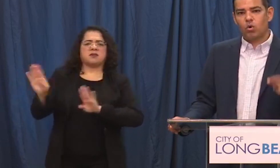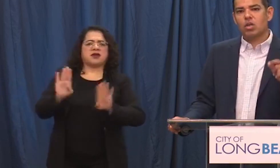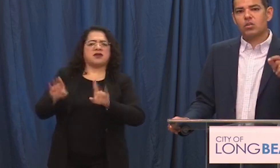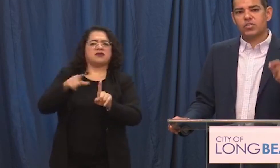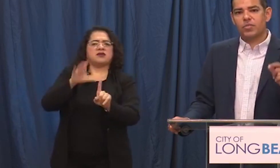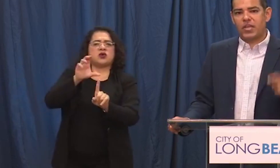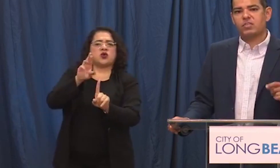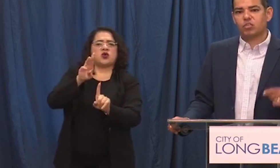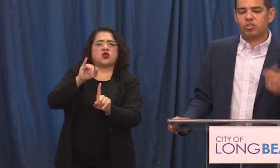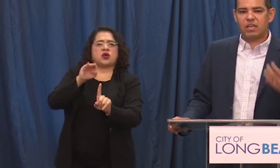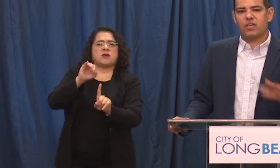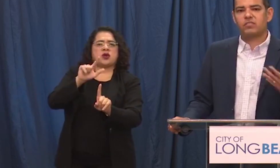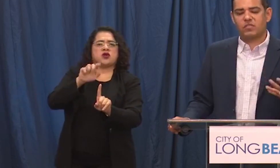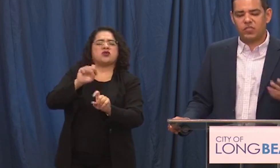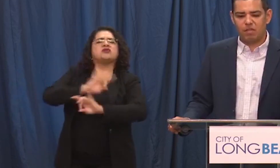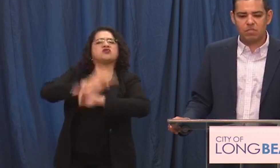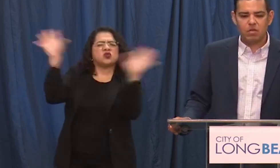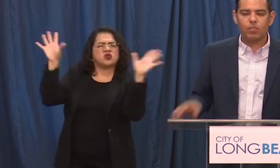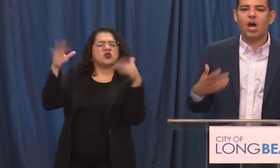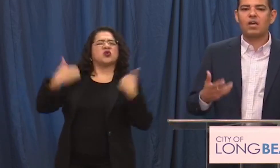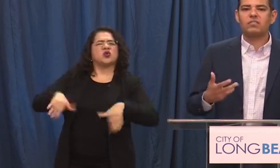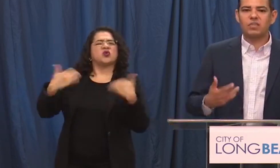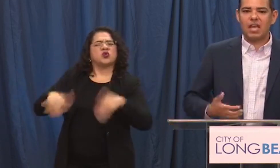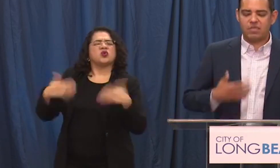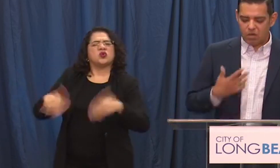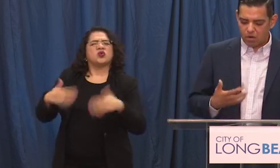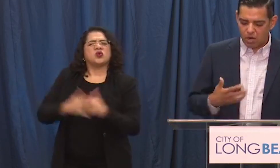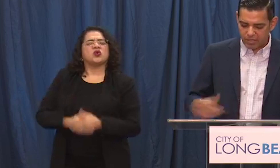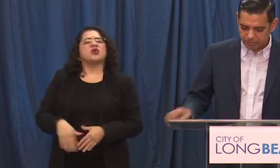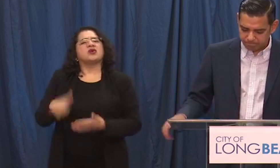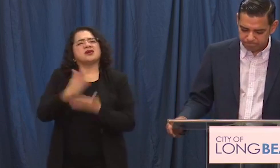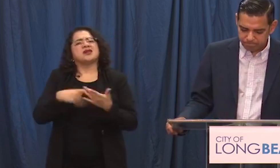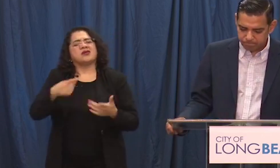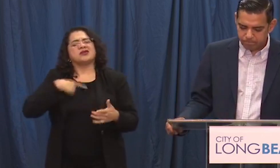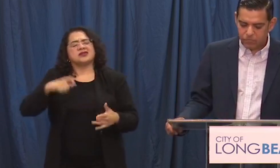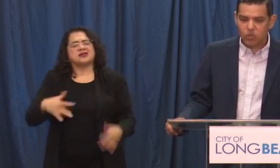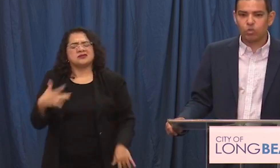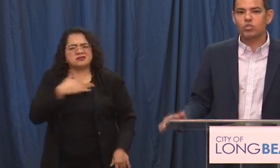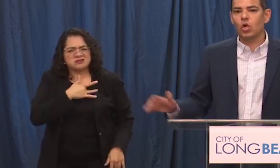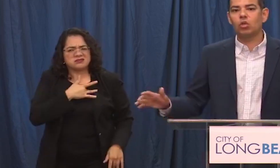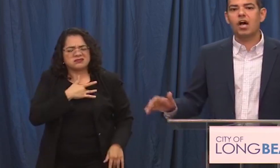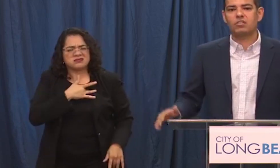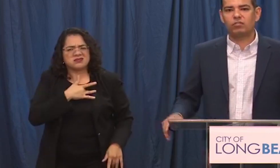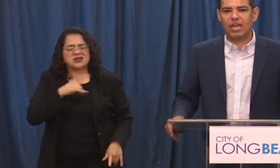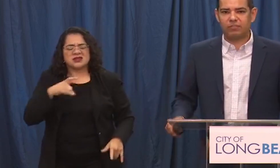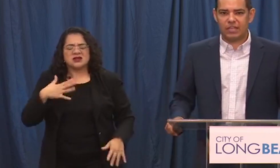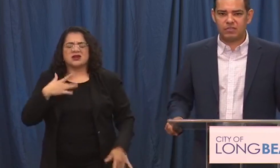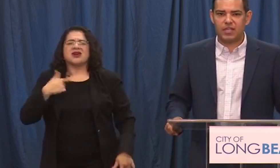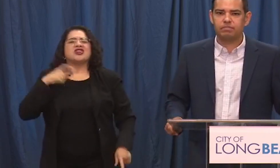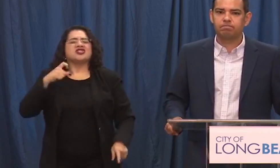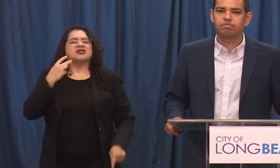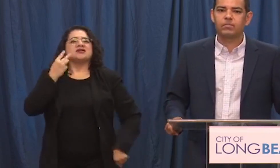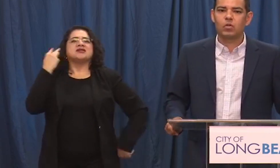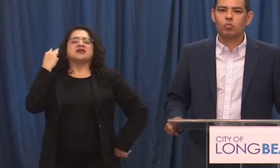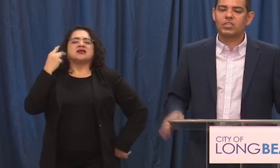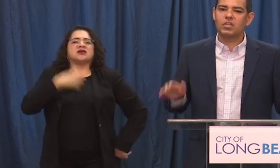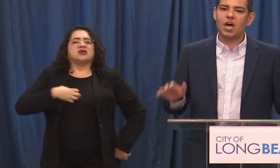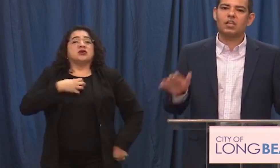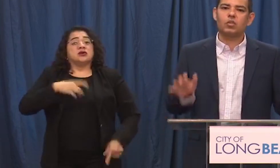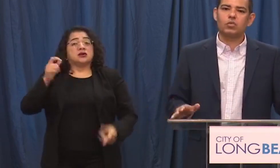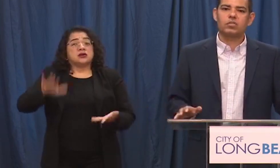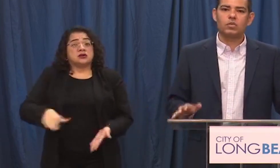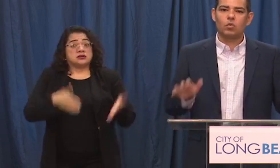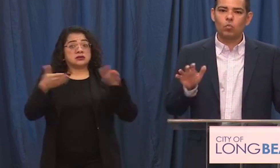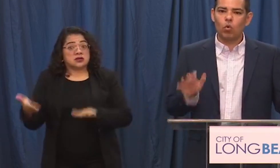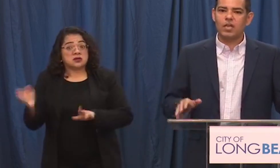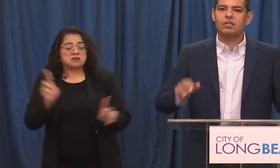There were some things that should give us some pause and that are heartening there was no loss of life last night we did